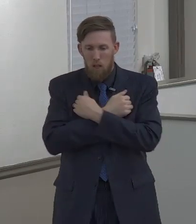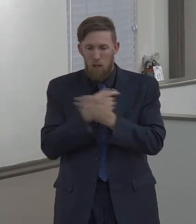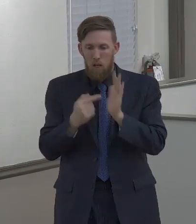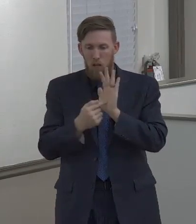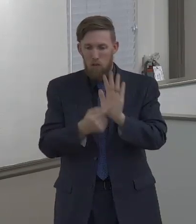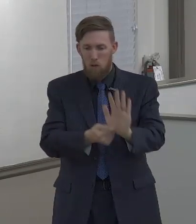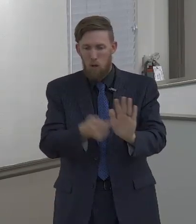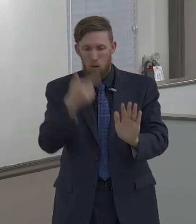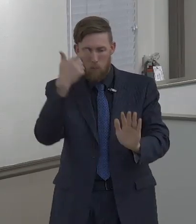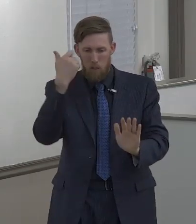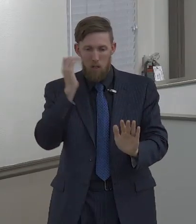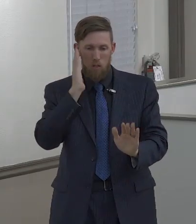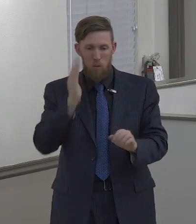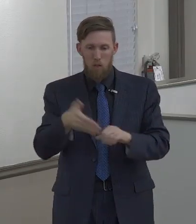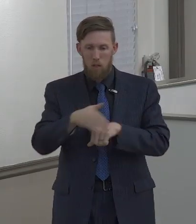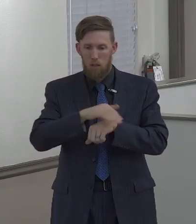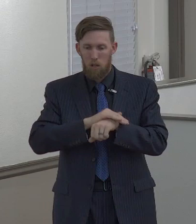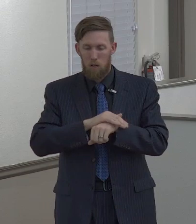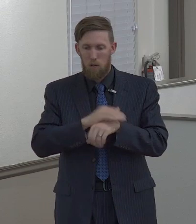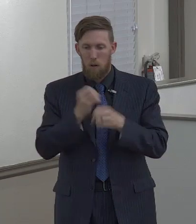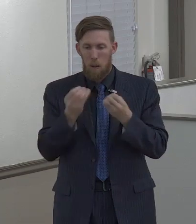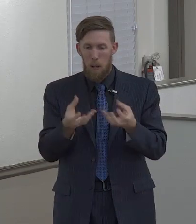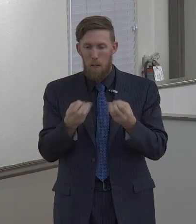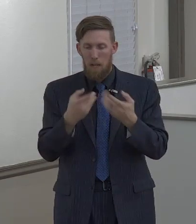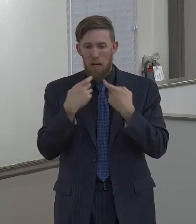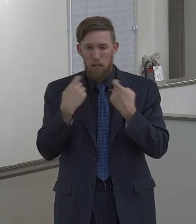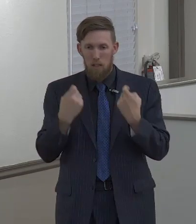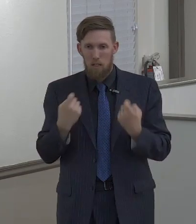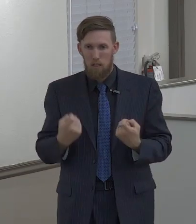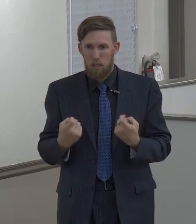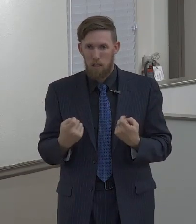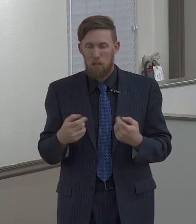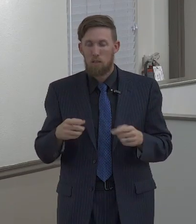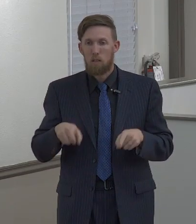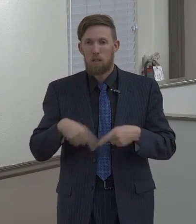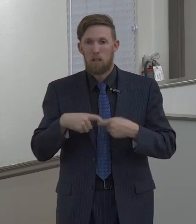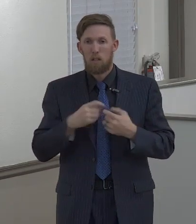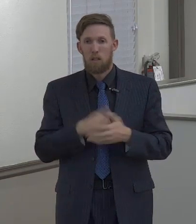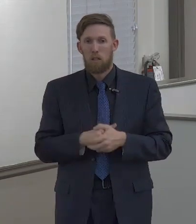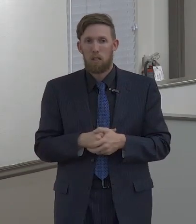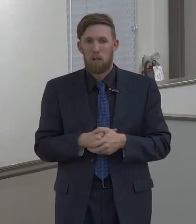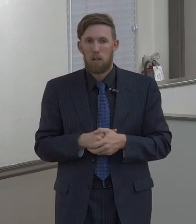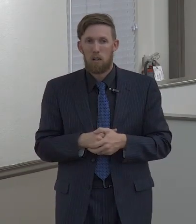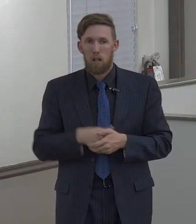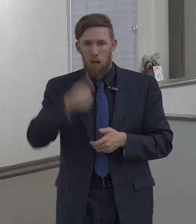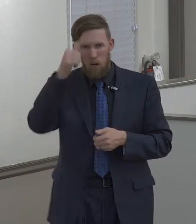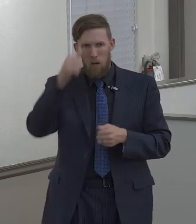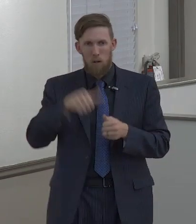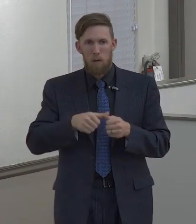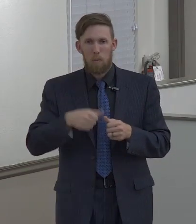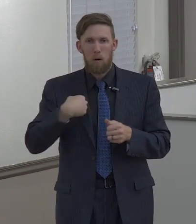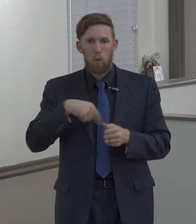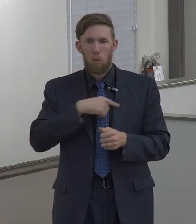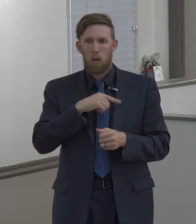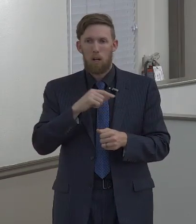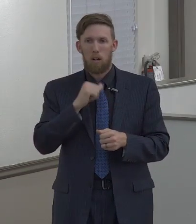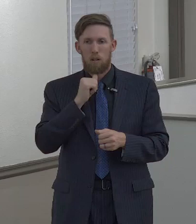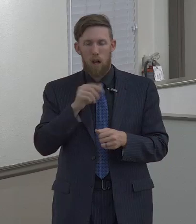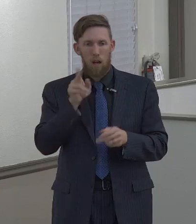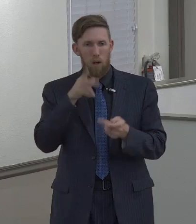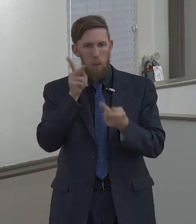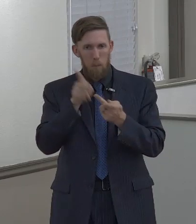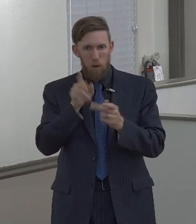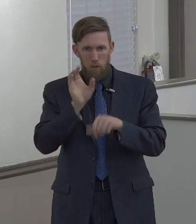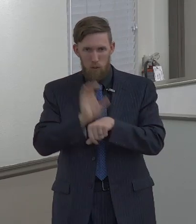have fervent charity among yourselves for charity shall cover a multitude of sins of we are an imperfect